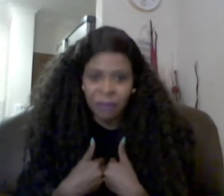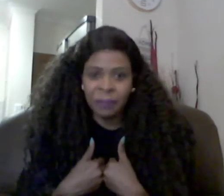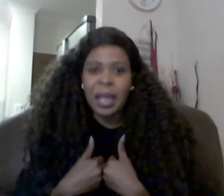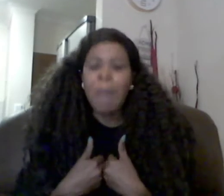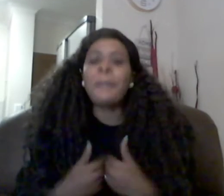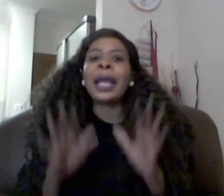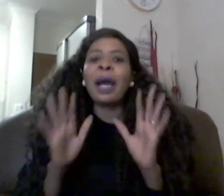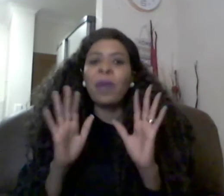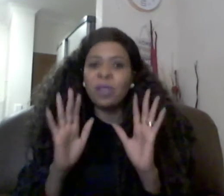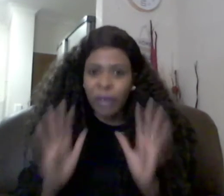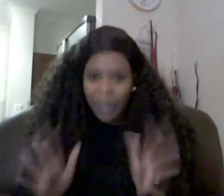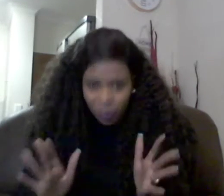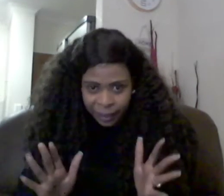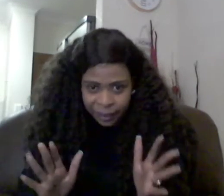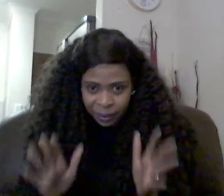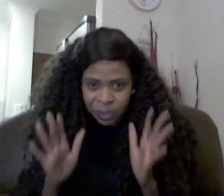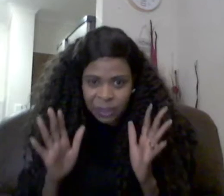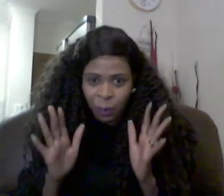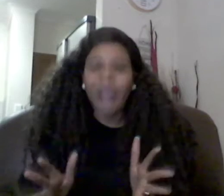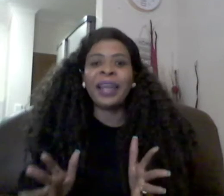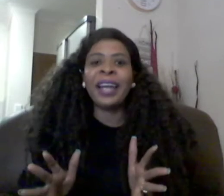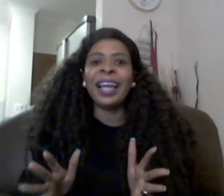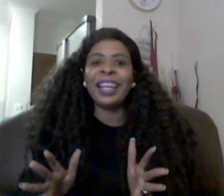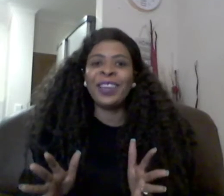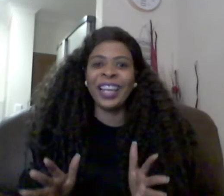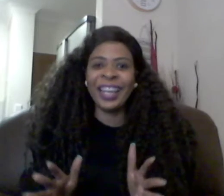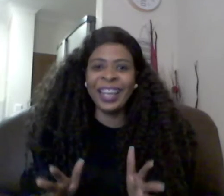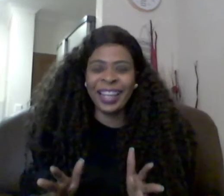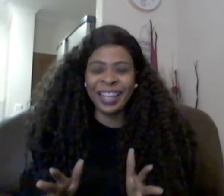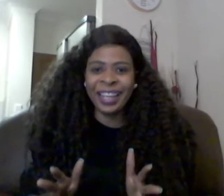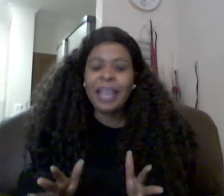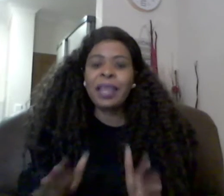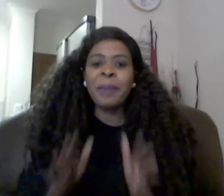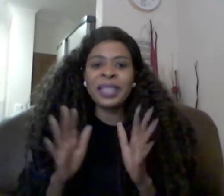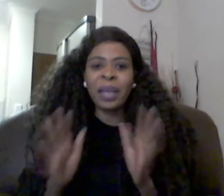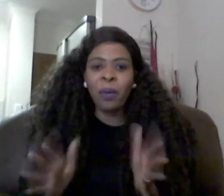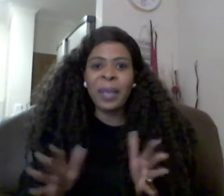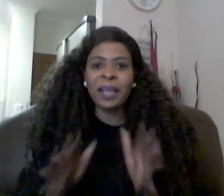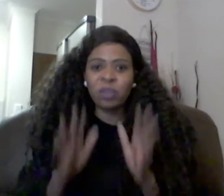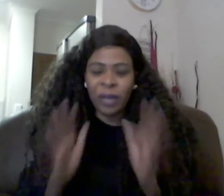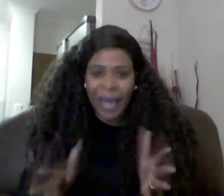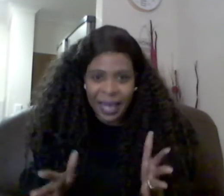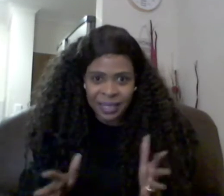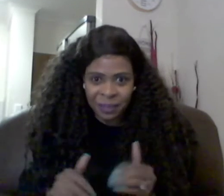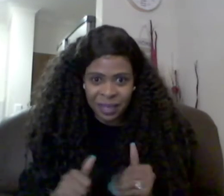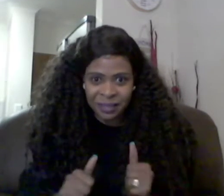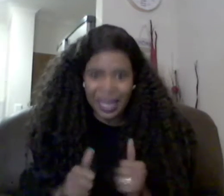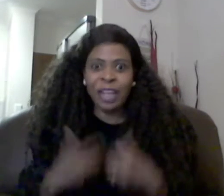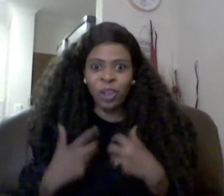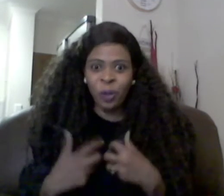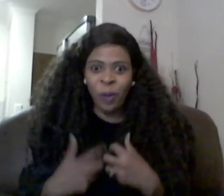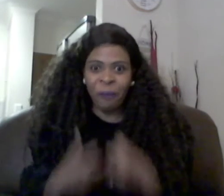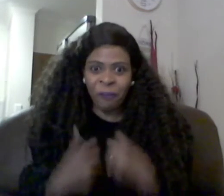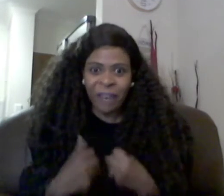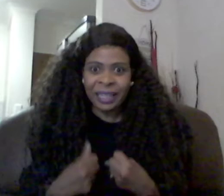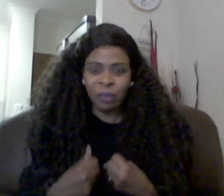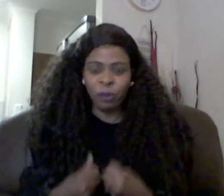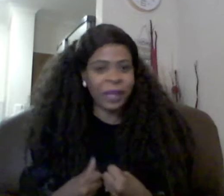him but i was not aware that he was the one hallelujah the mistake we make is to lie sometimes that i knew i felt it from that